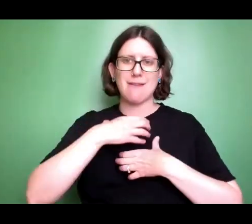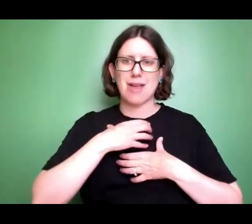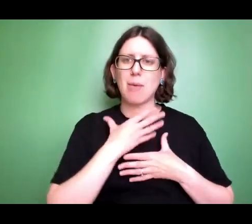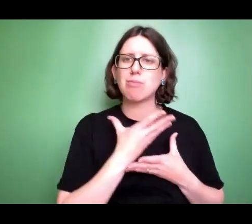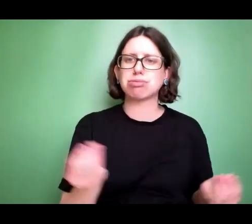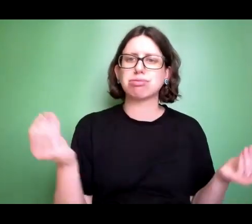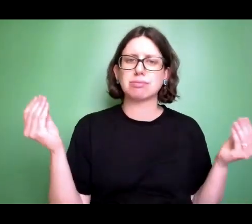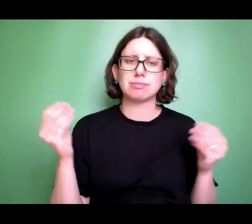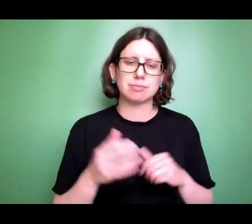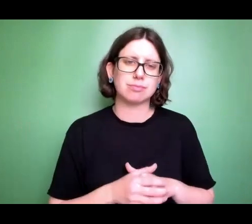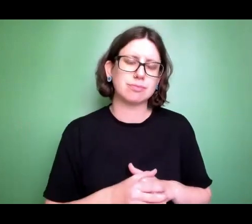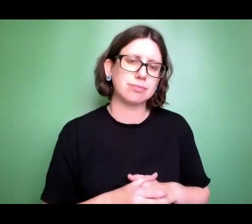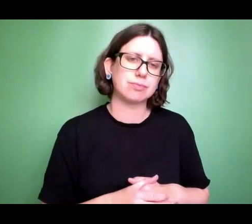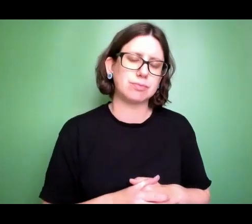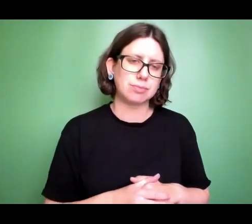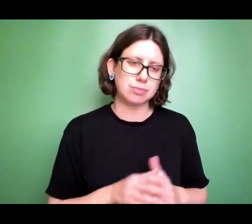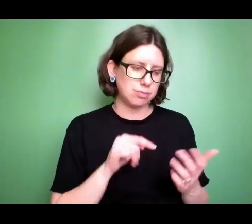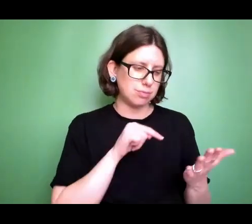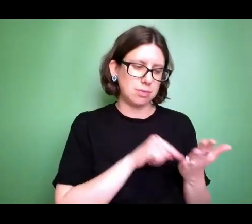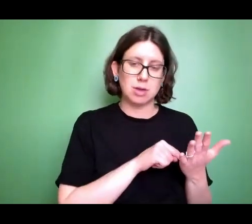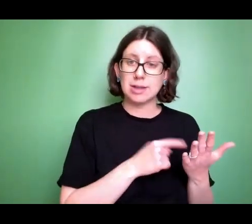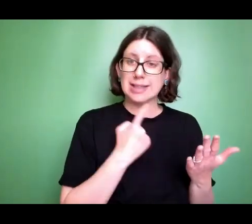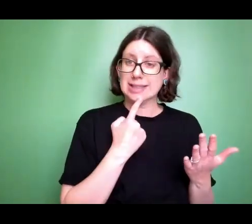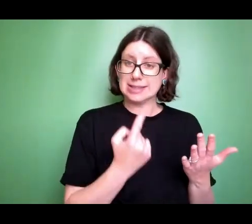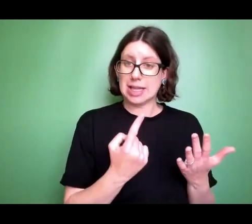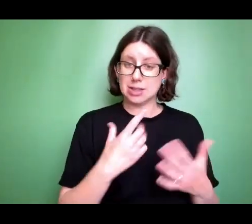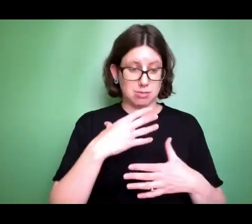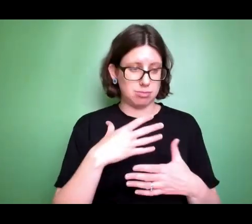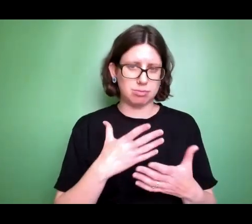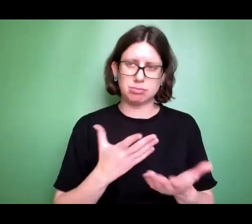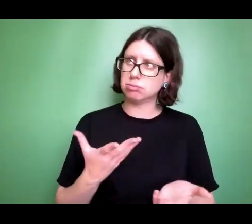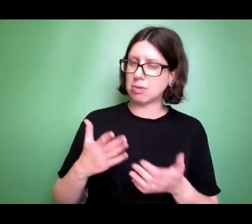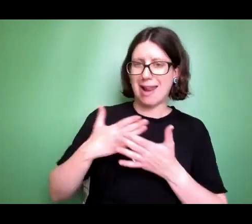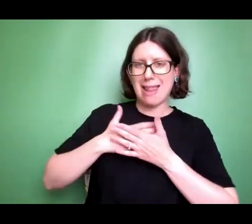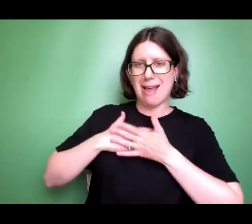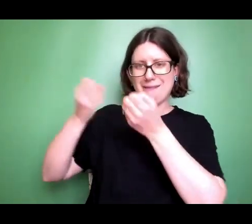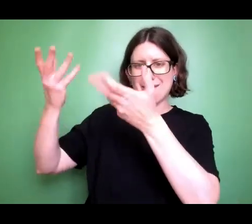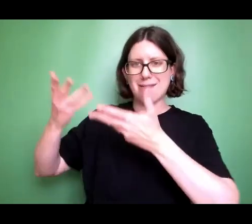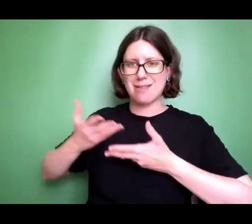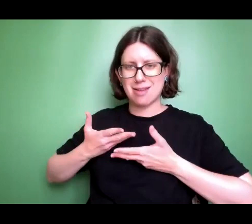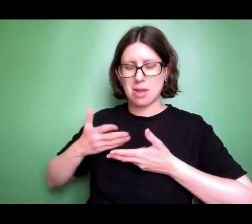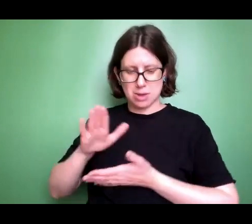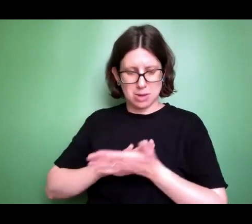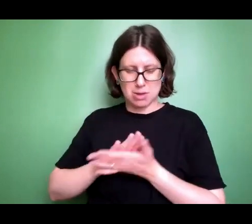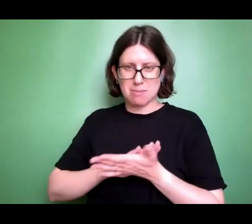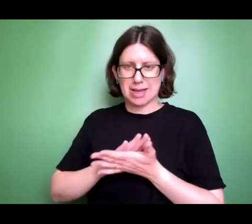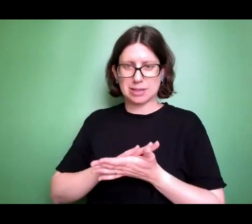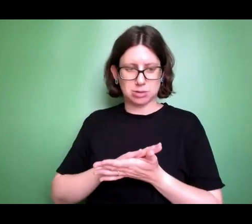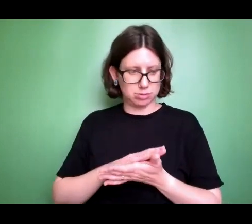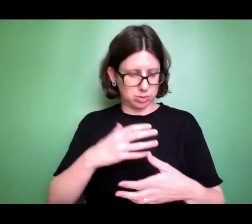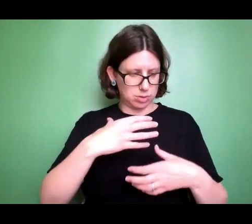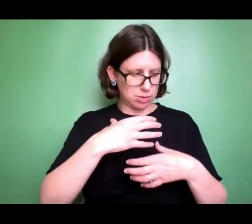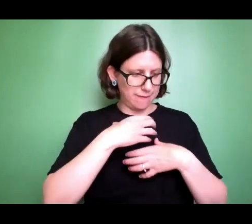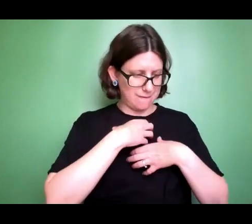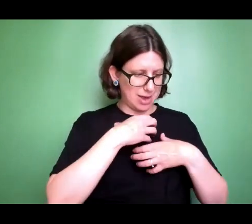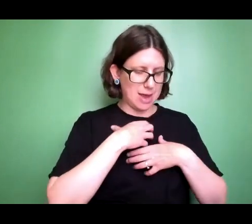an amazing statement. It says, there is no fear in love. But why can that statement be made? Because there's a promise here. The